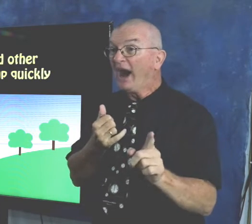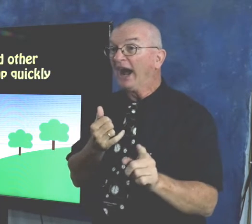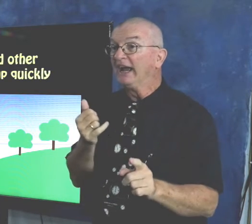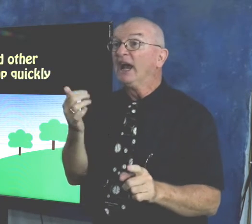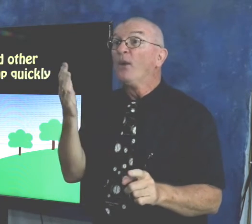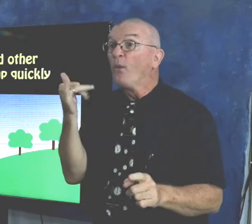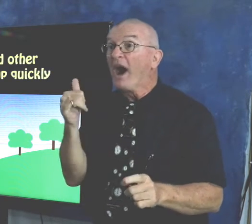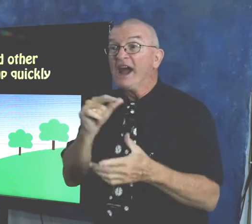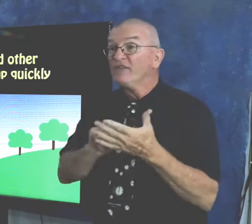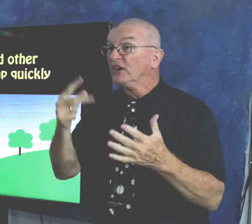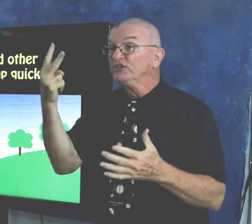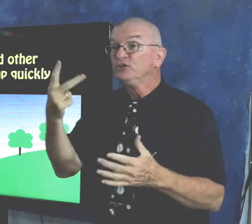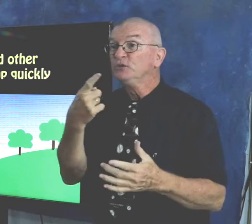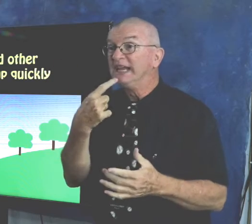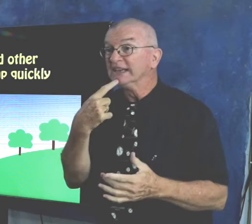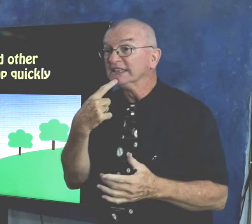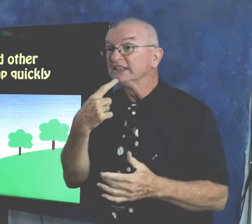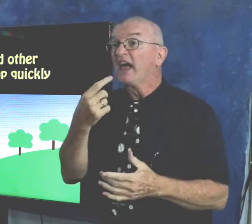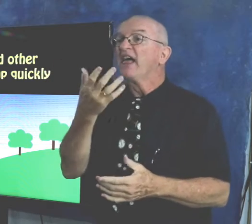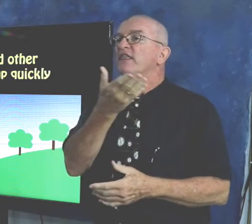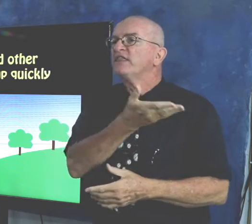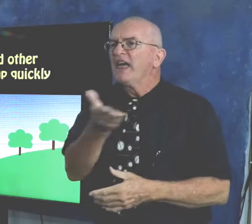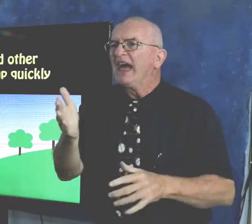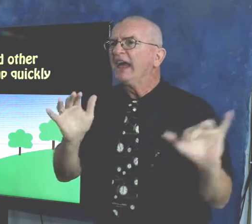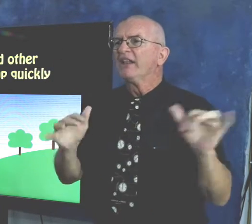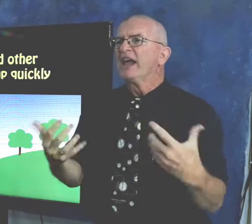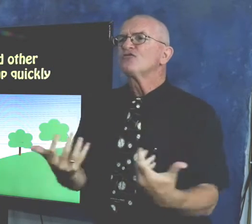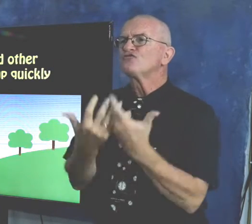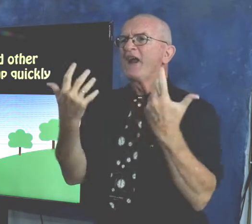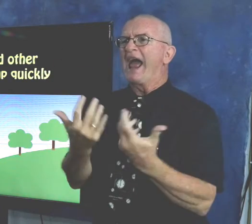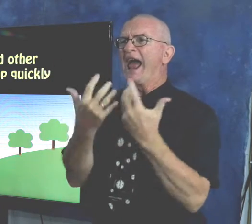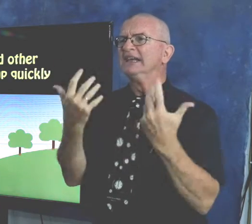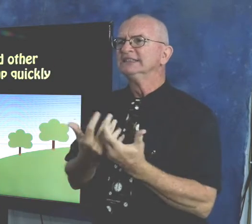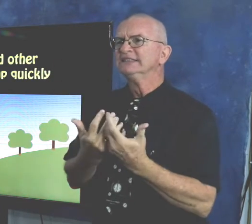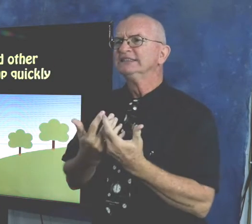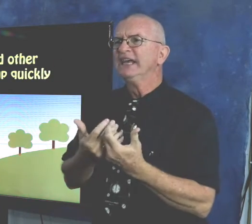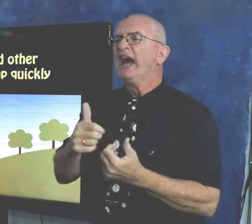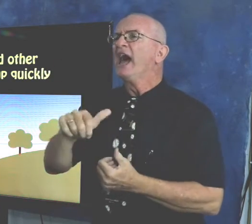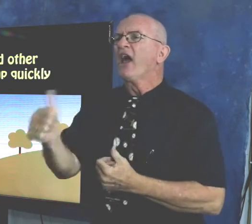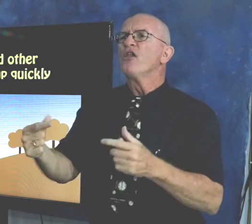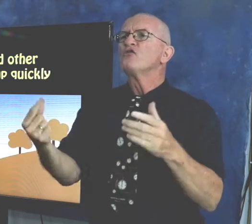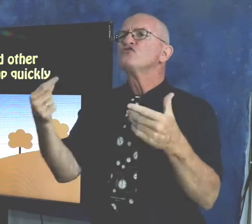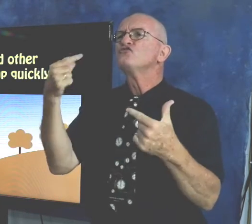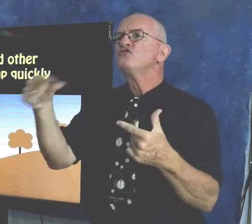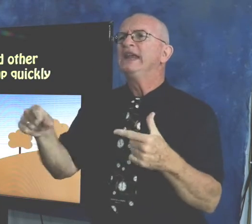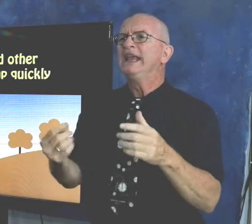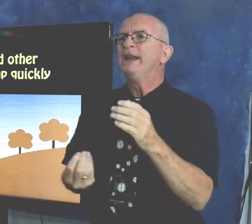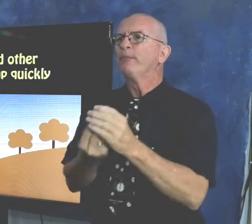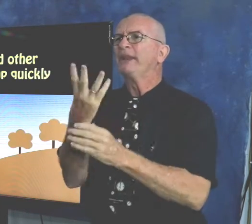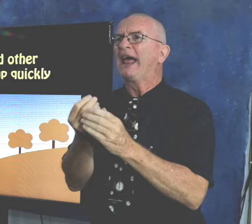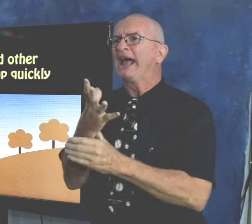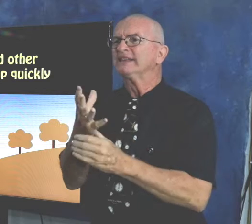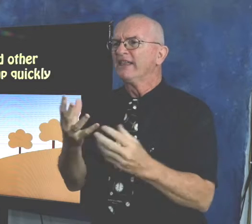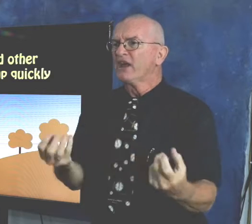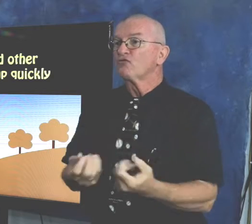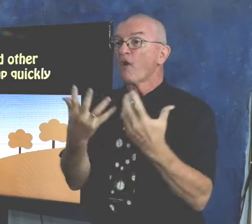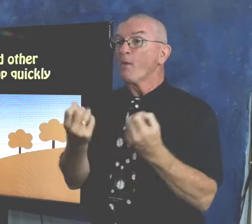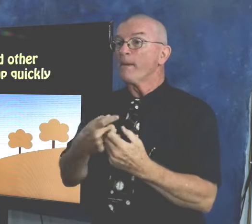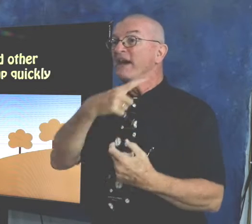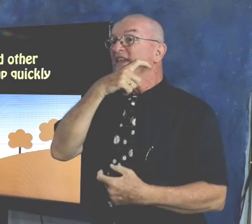And verse 2 says why. They are like the grass and other green plants that